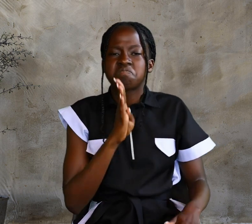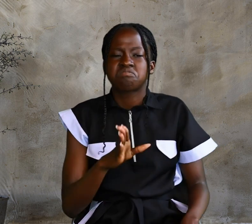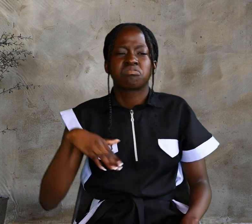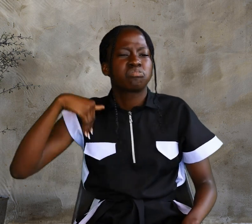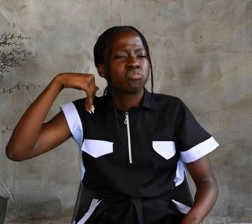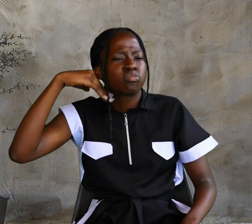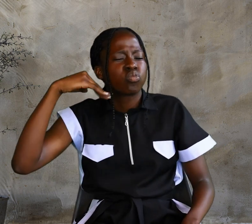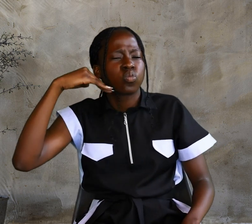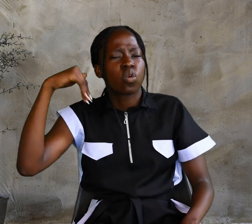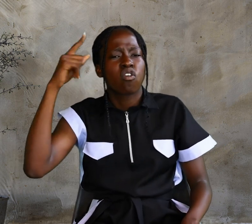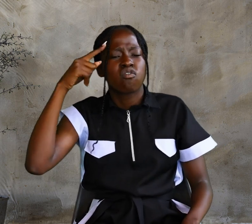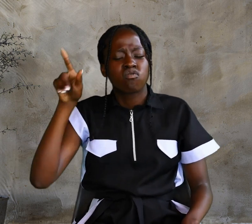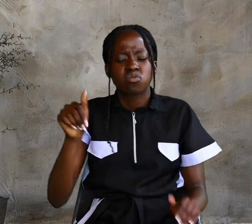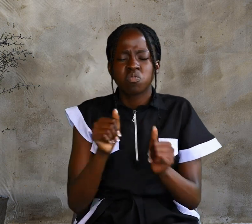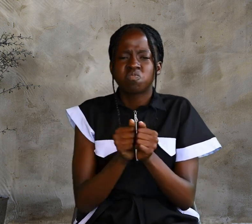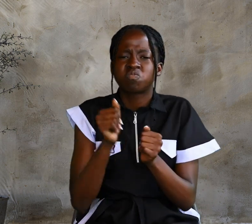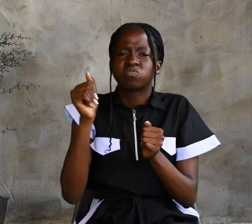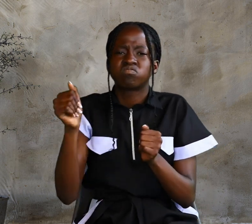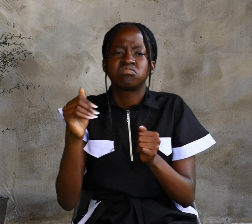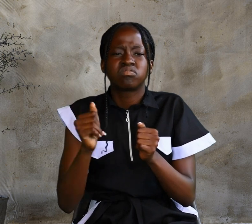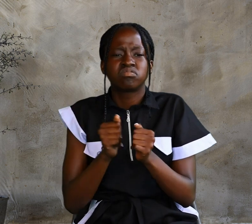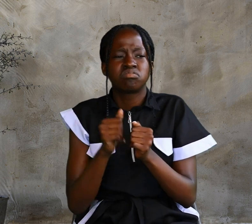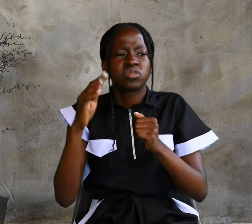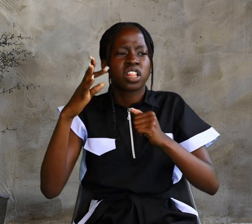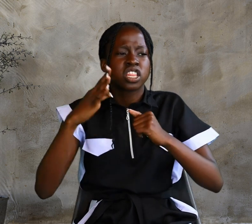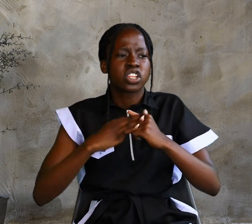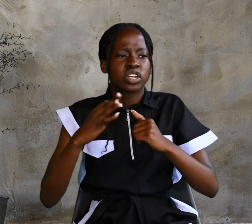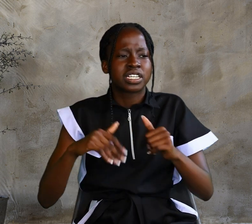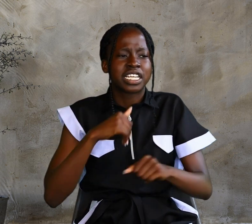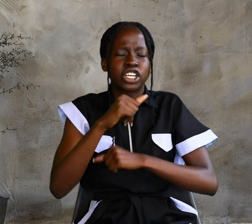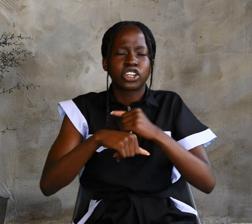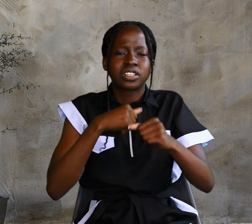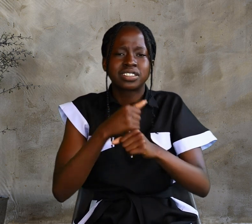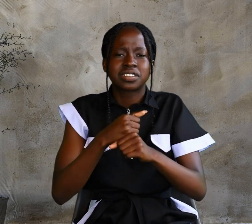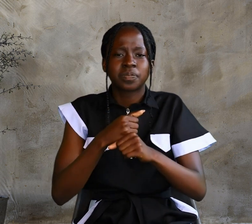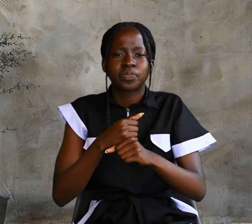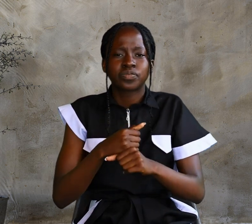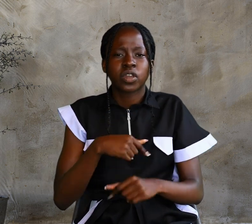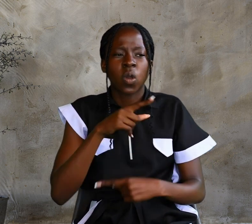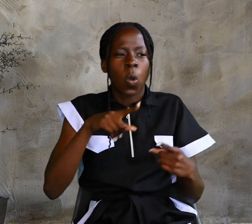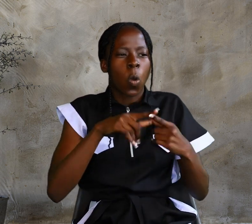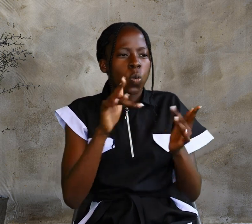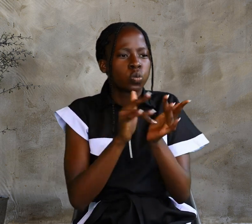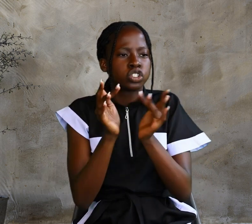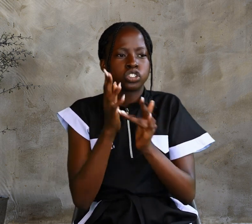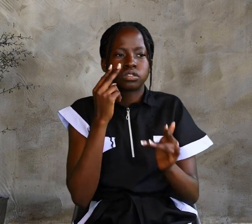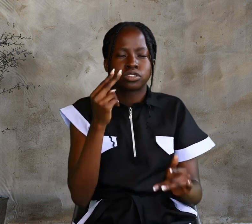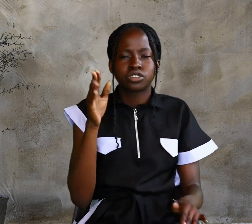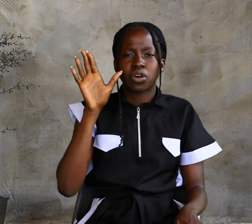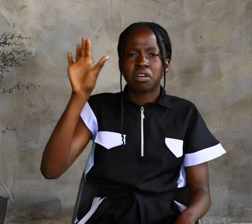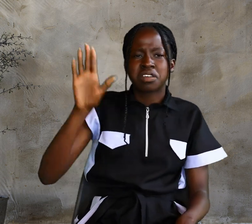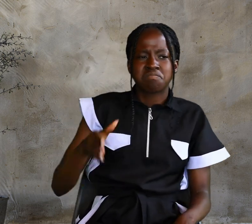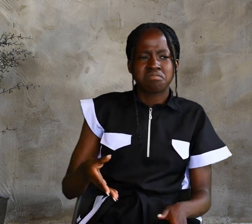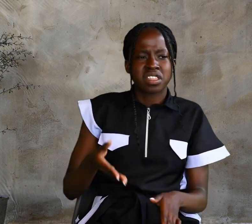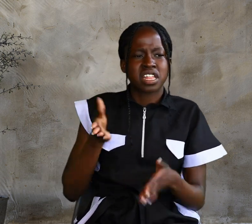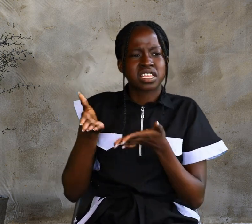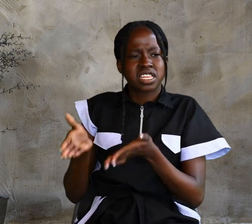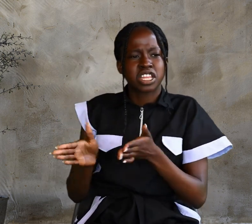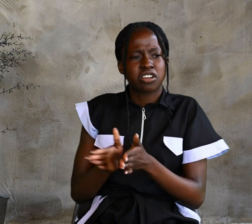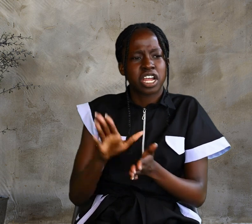for thirty-eight years. When Jesus saw him lying there and learned that he